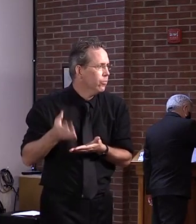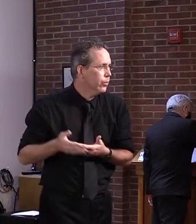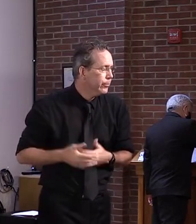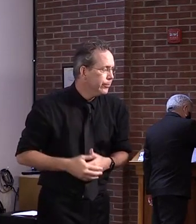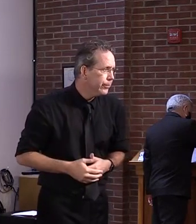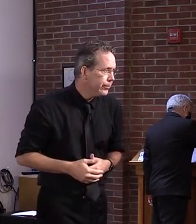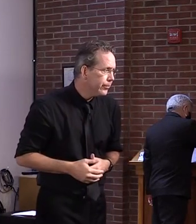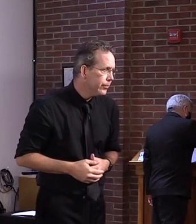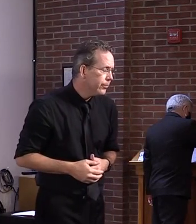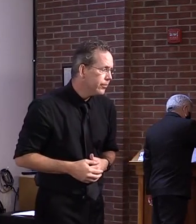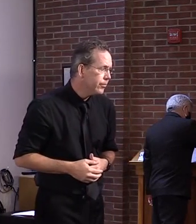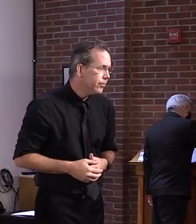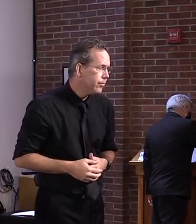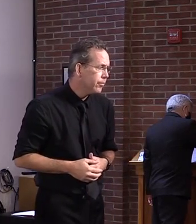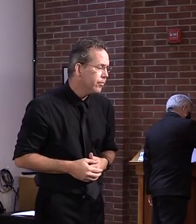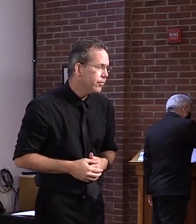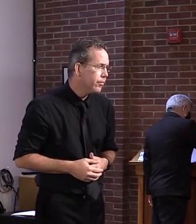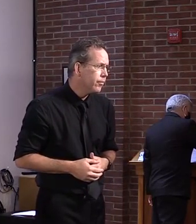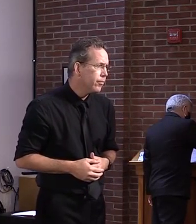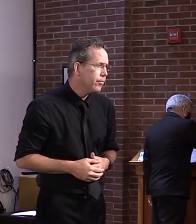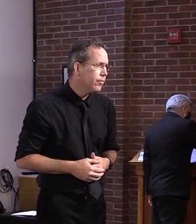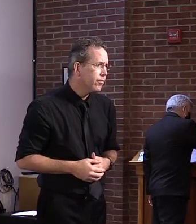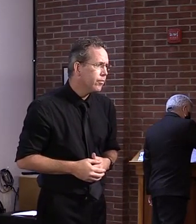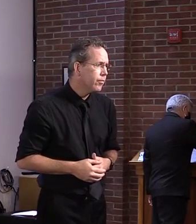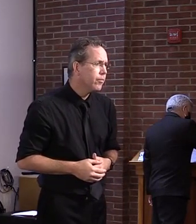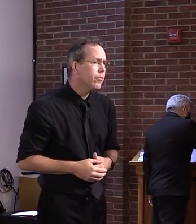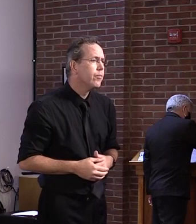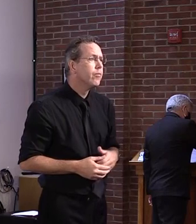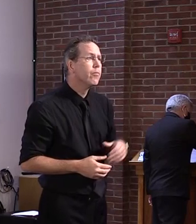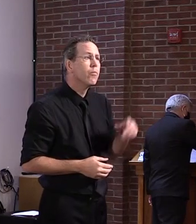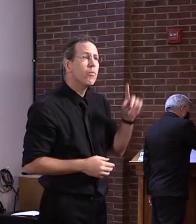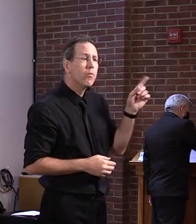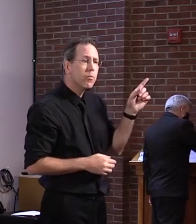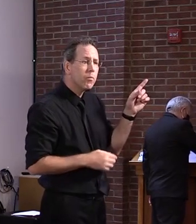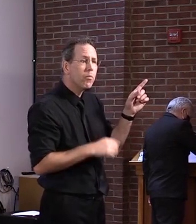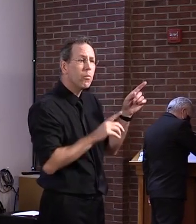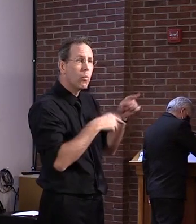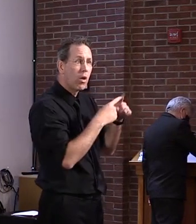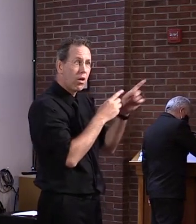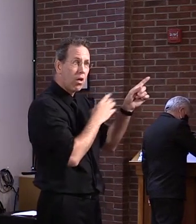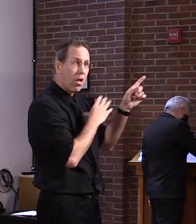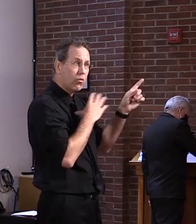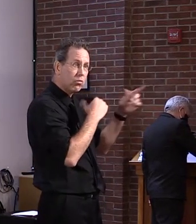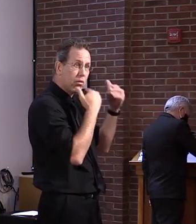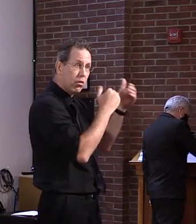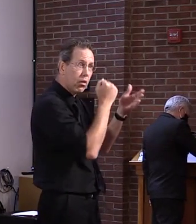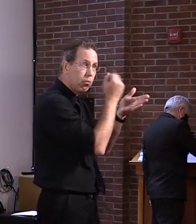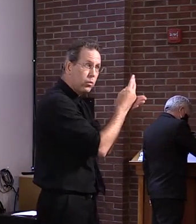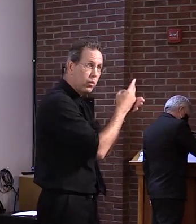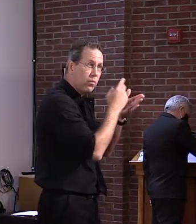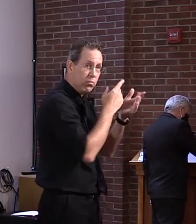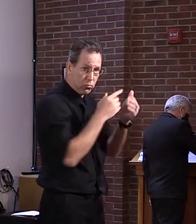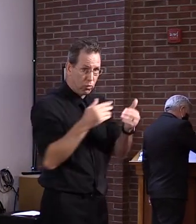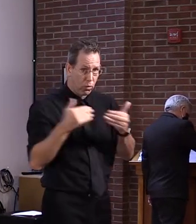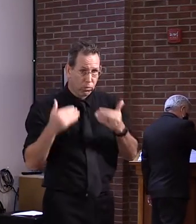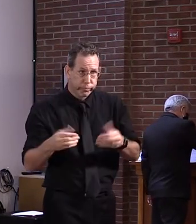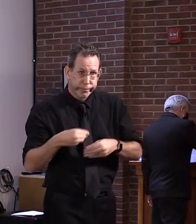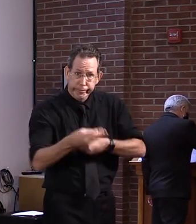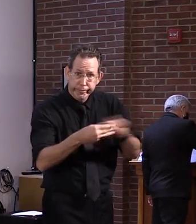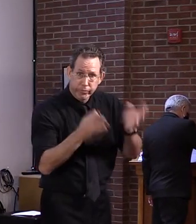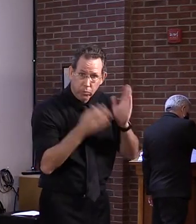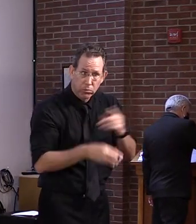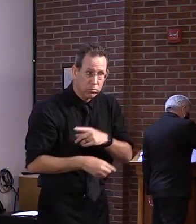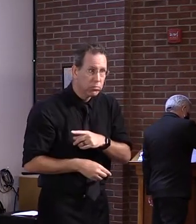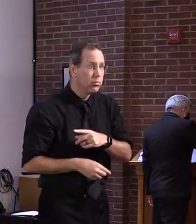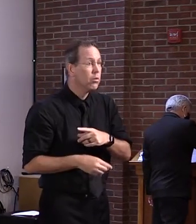So once, so once it's approved and it's all set to go, basically, if people who, um, UI and PUI, et cetera,